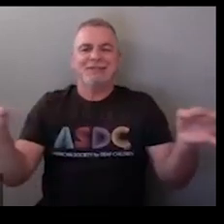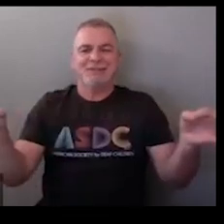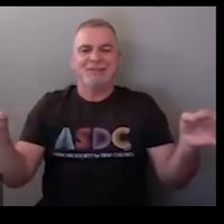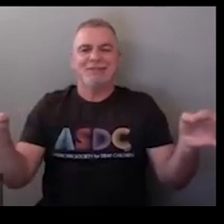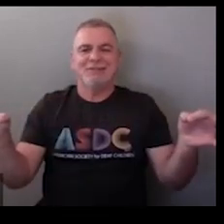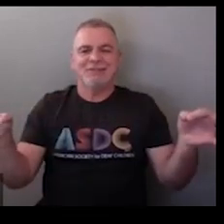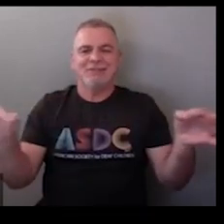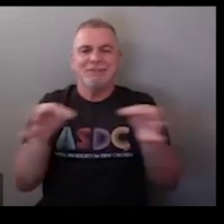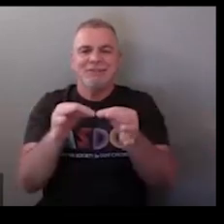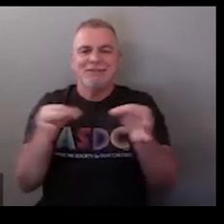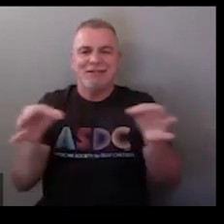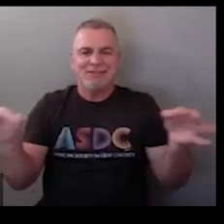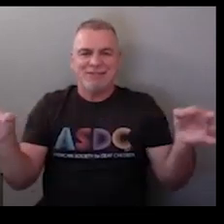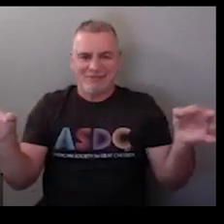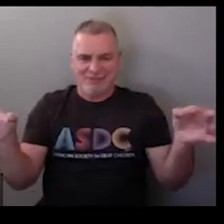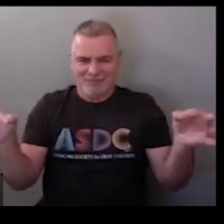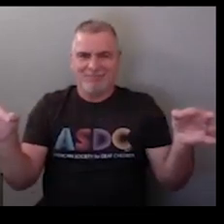okay again sentence